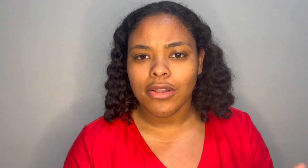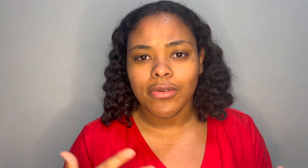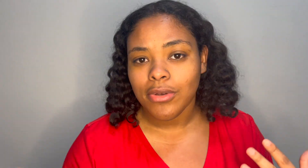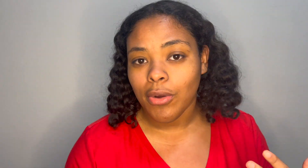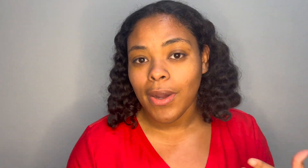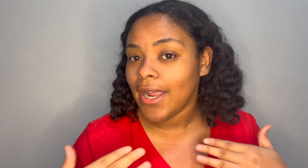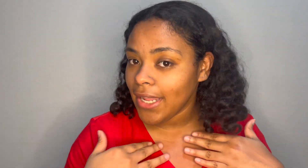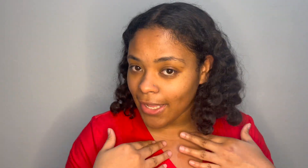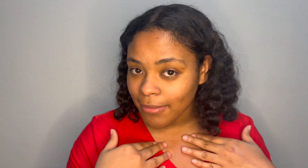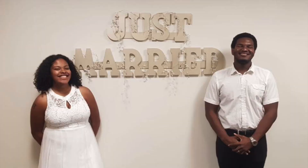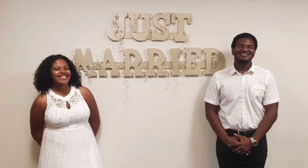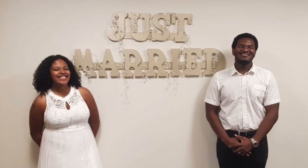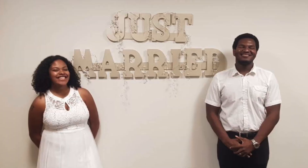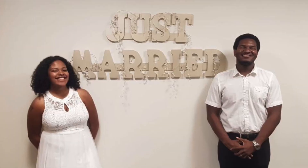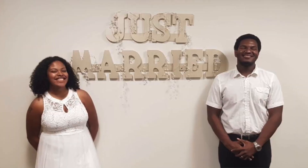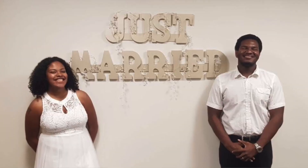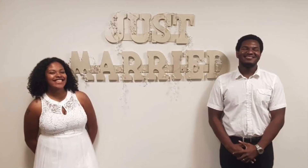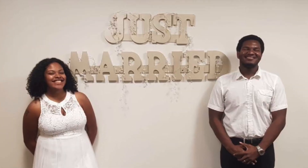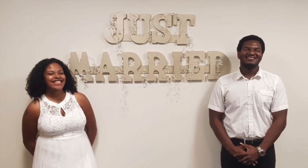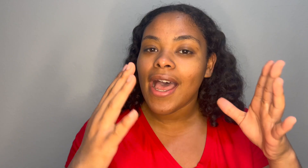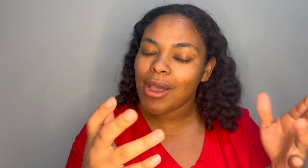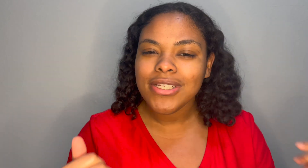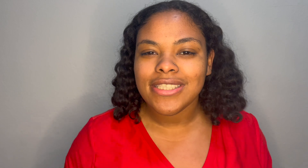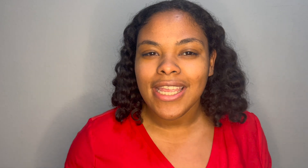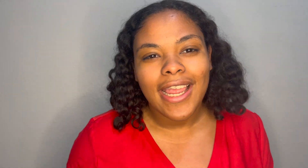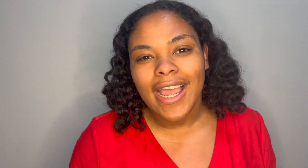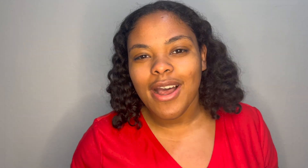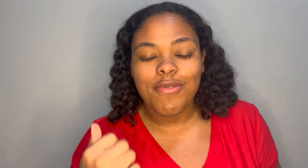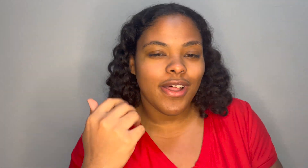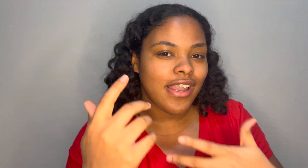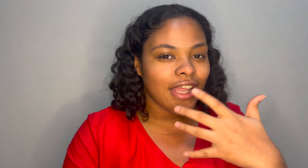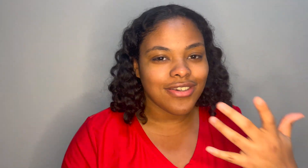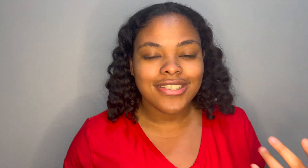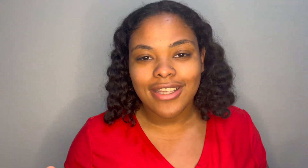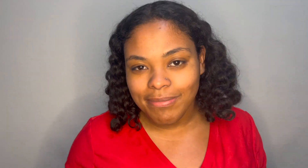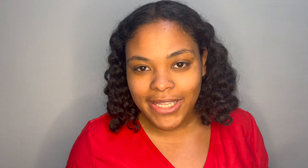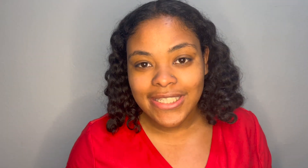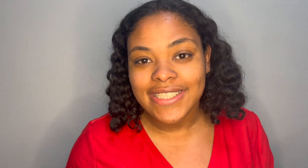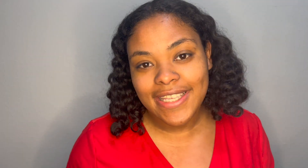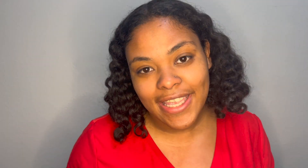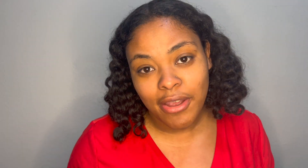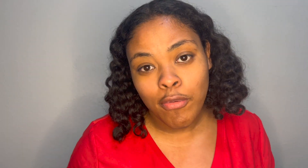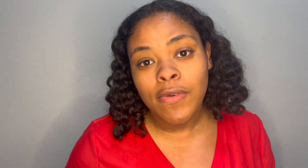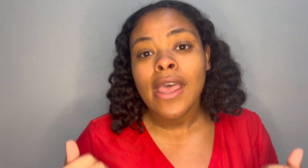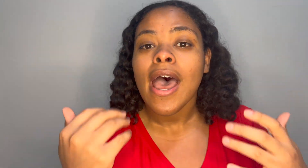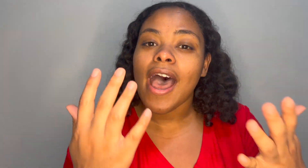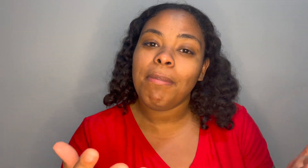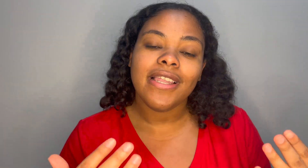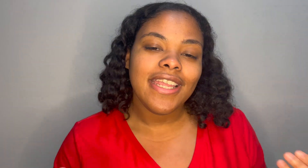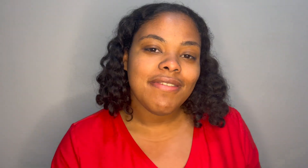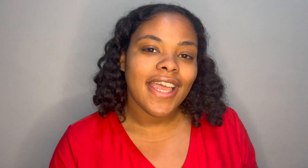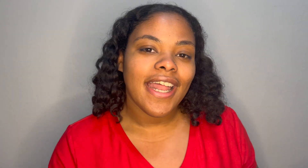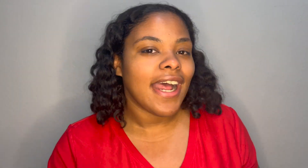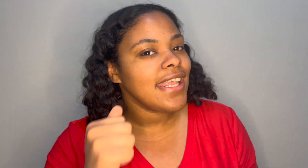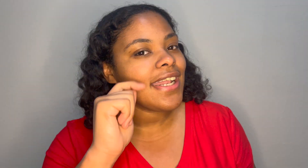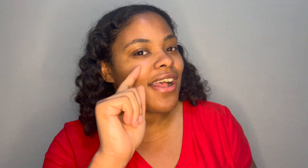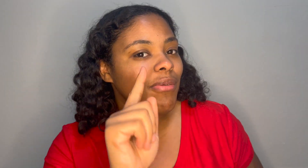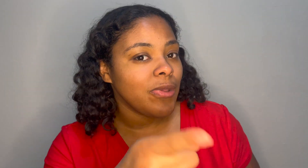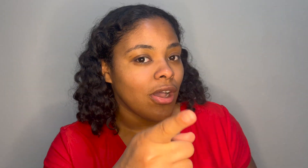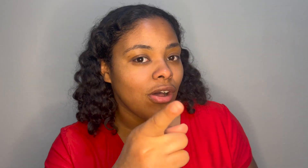'all don't know i am married so i would say i have a little something to give i believe that i can help y'all